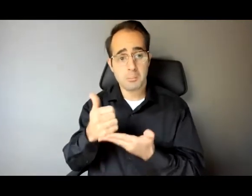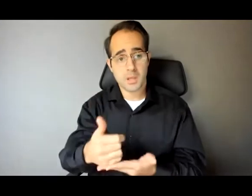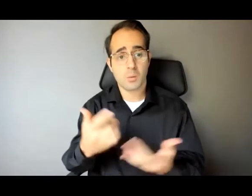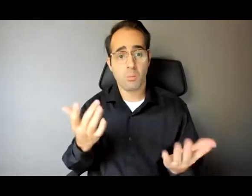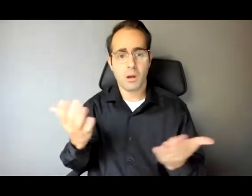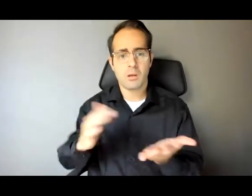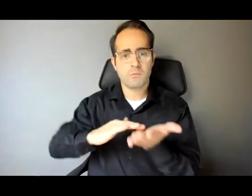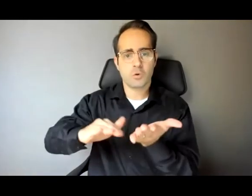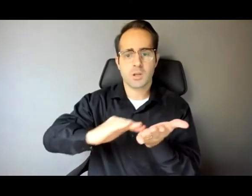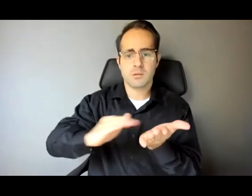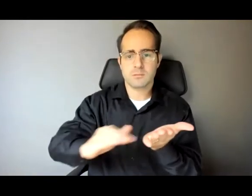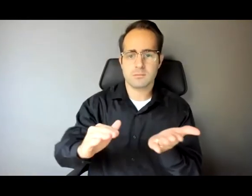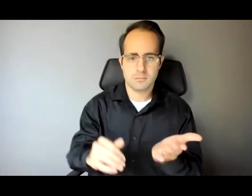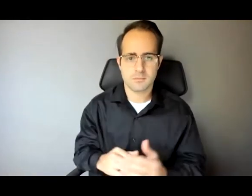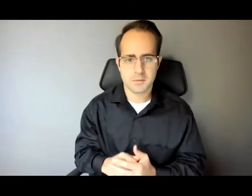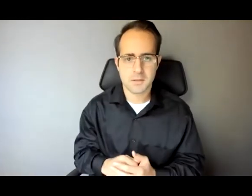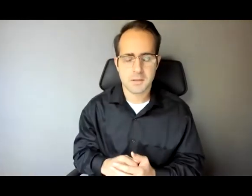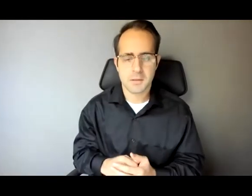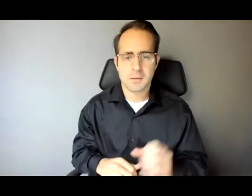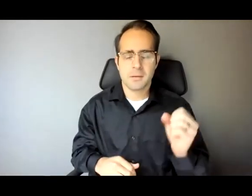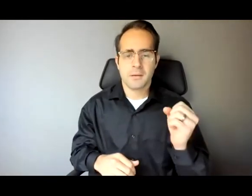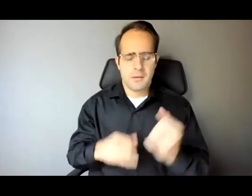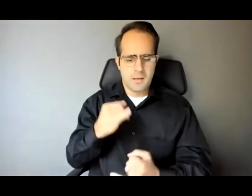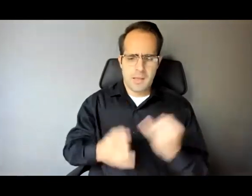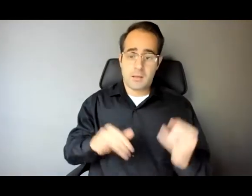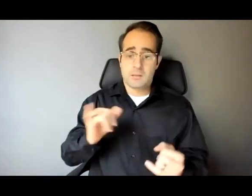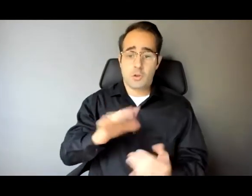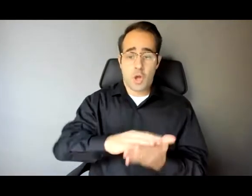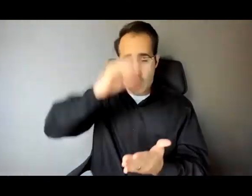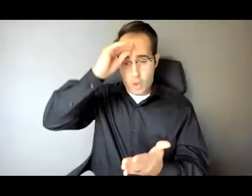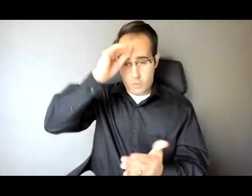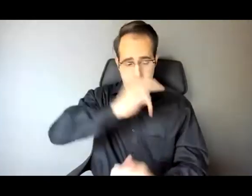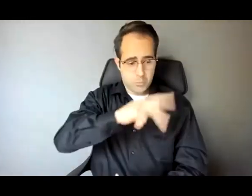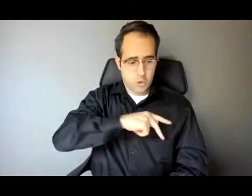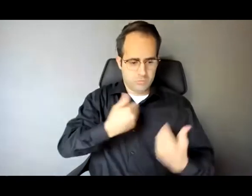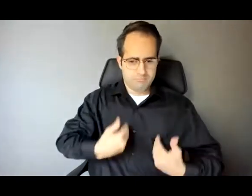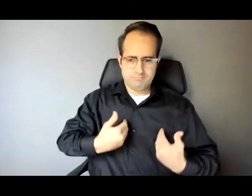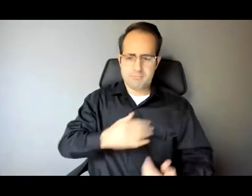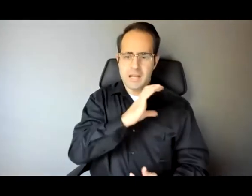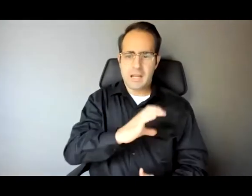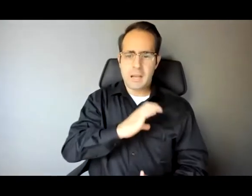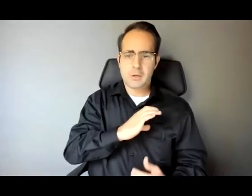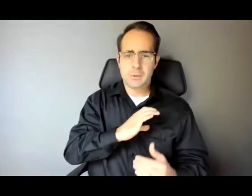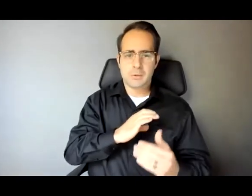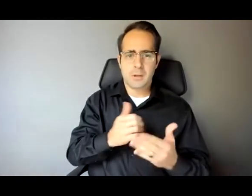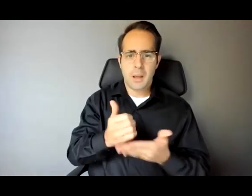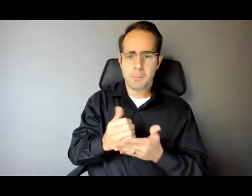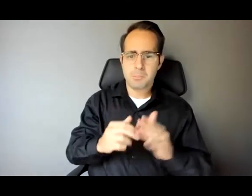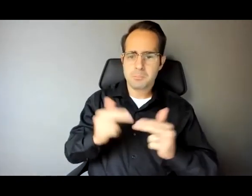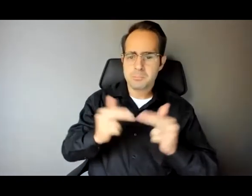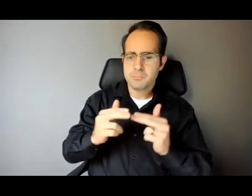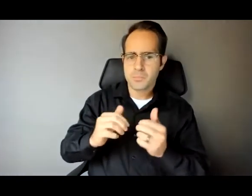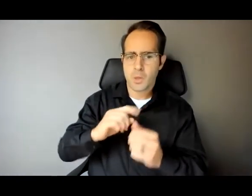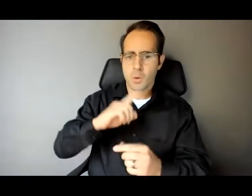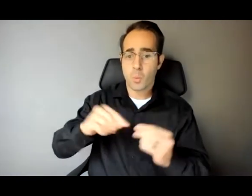Lastly, I've learned that personal character is primarily built when you're in the valley, not